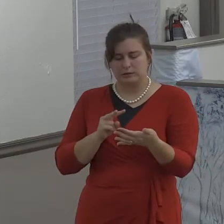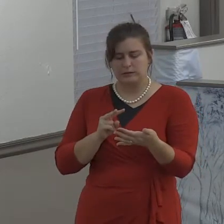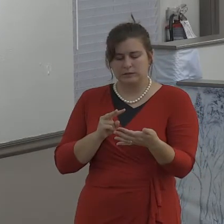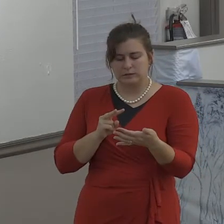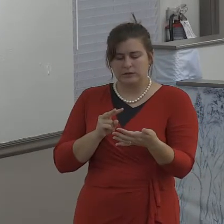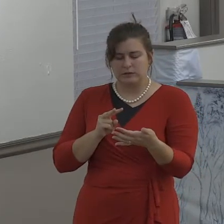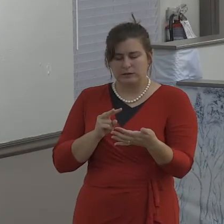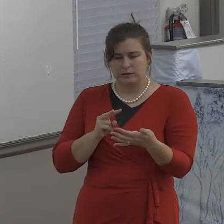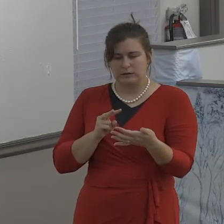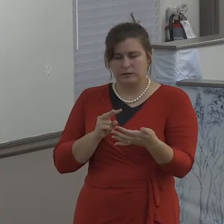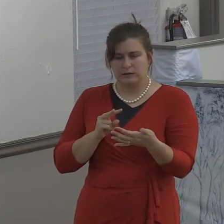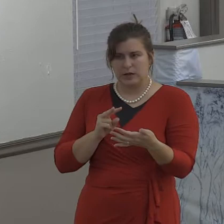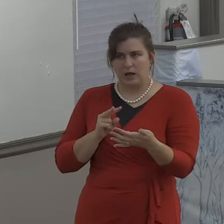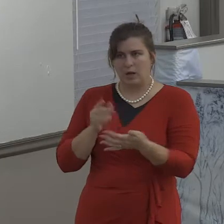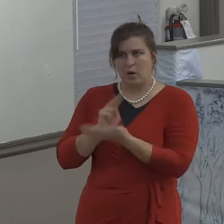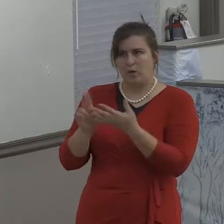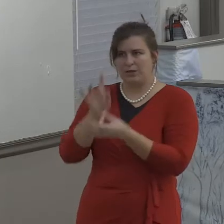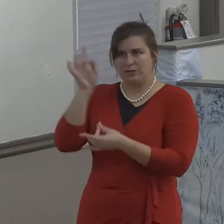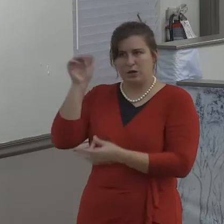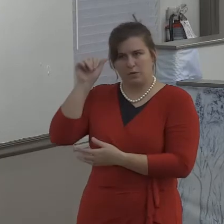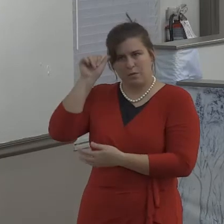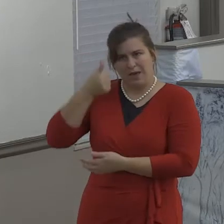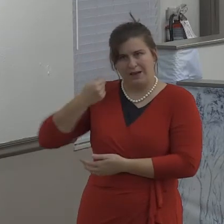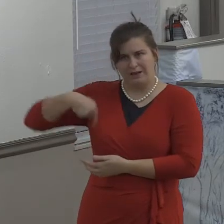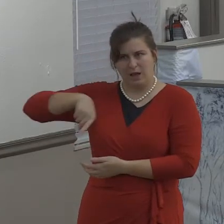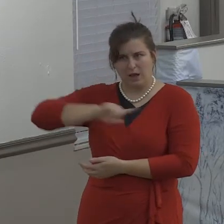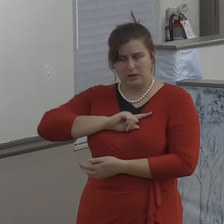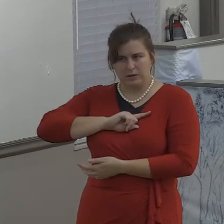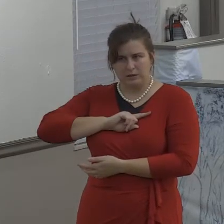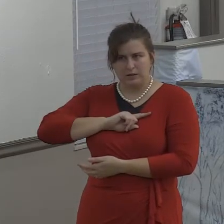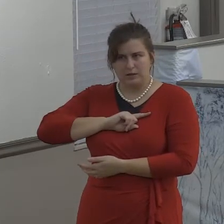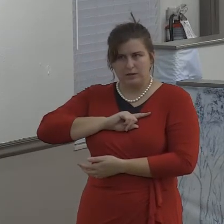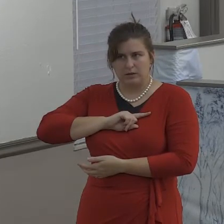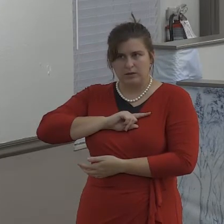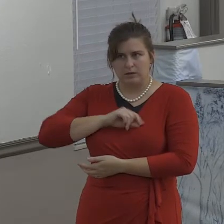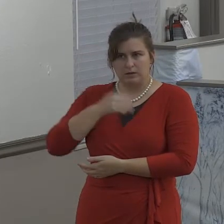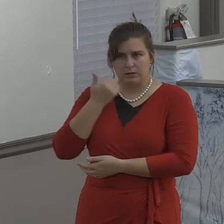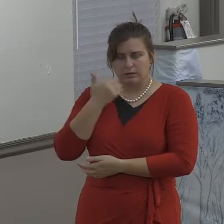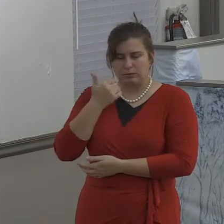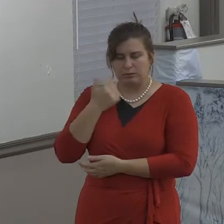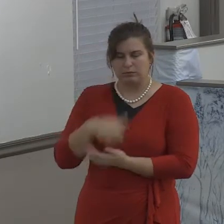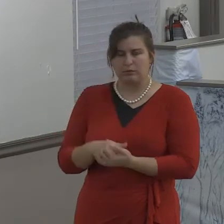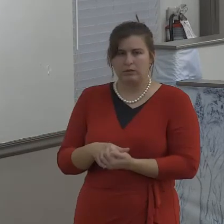But the Holy Spirit of God knows how to, how to preach it better than Gary Randall knows how to preach it.